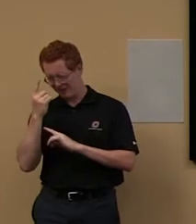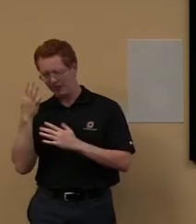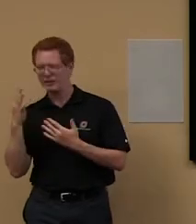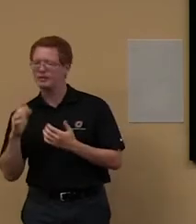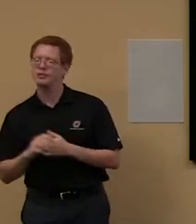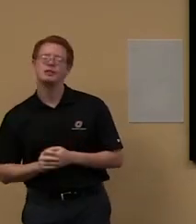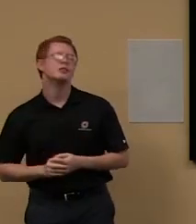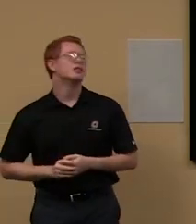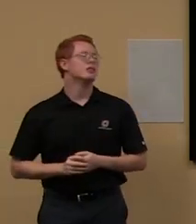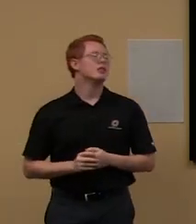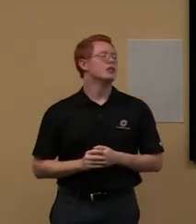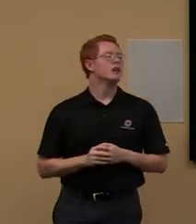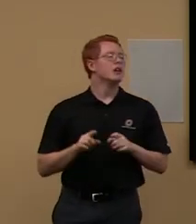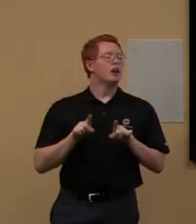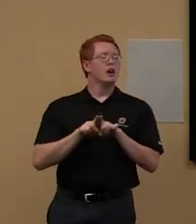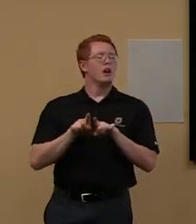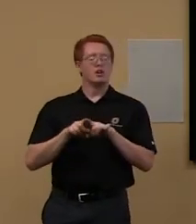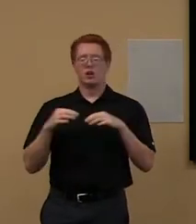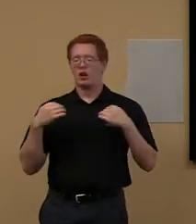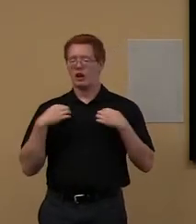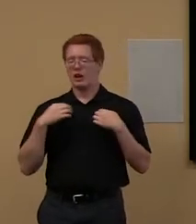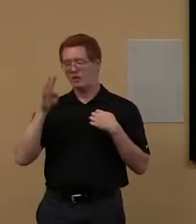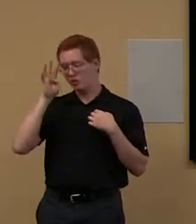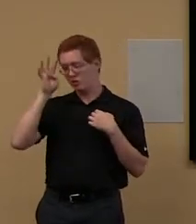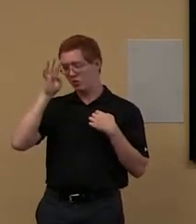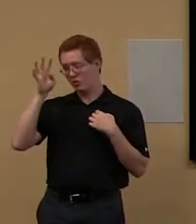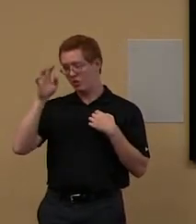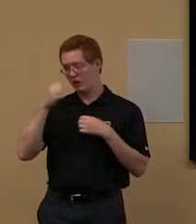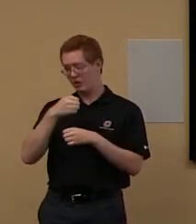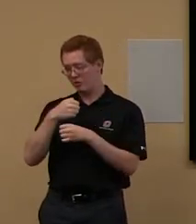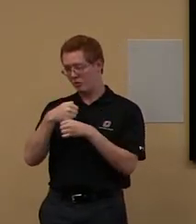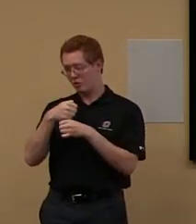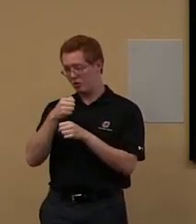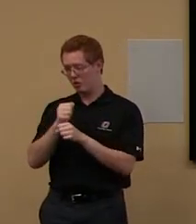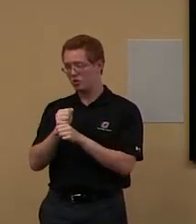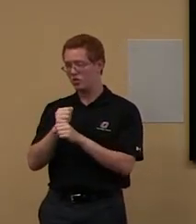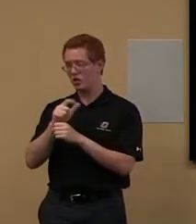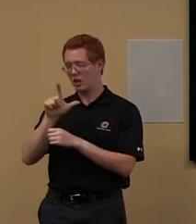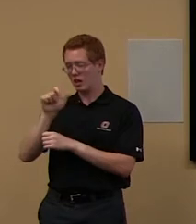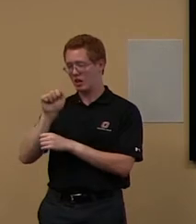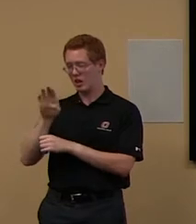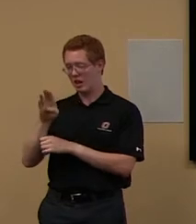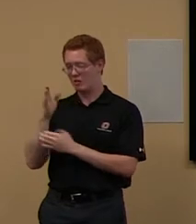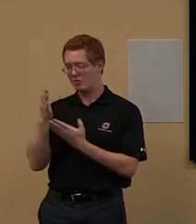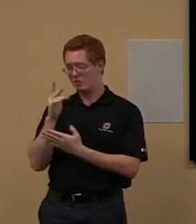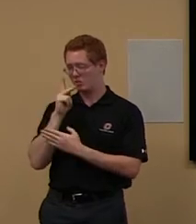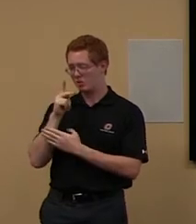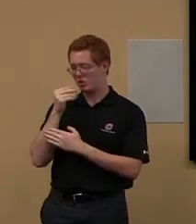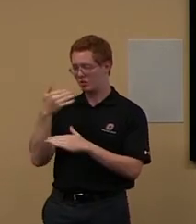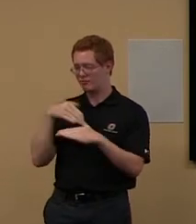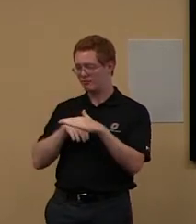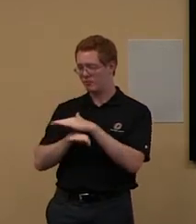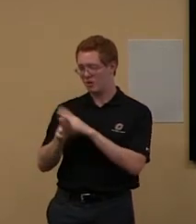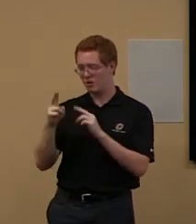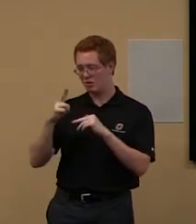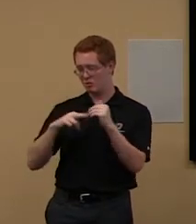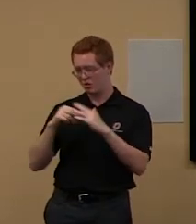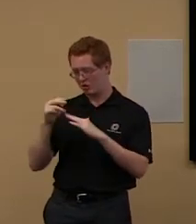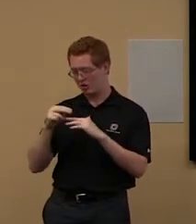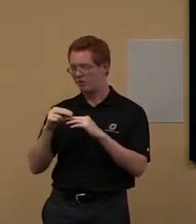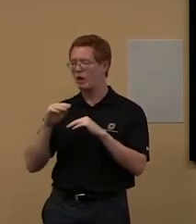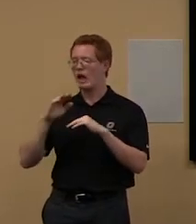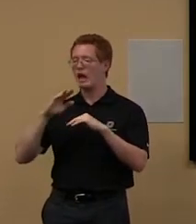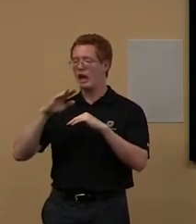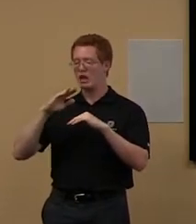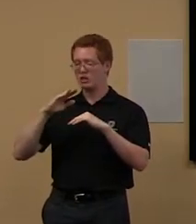we also have, uh, Creative Production Lab, which you may have seen, uh, when you walked in. Um, it is on this floor, um, and